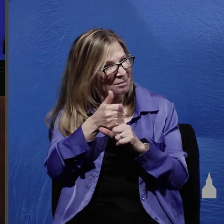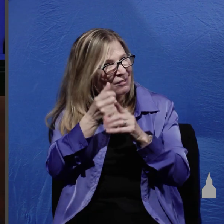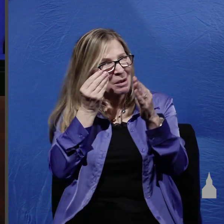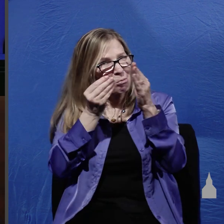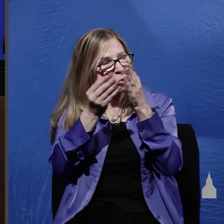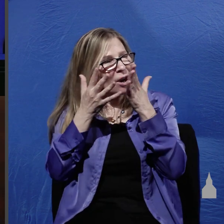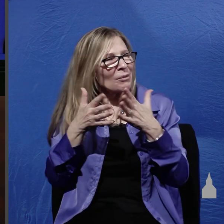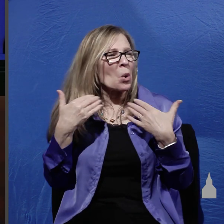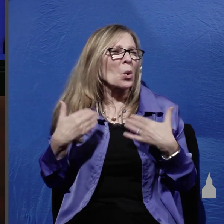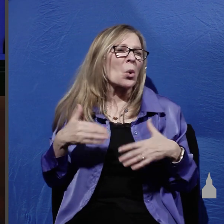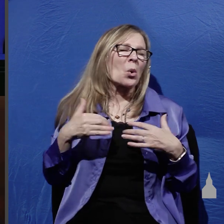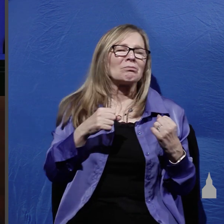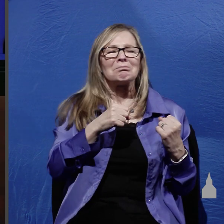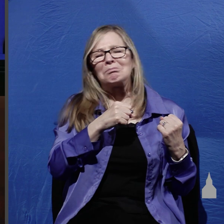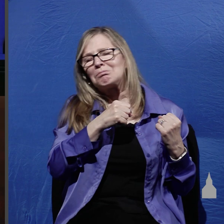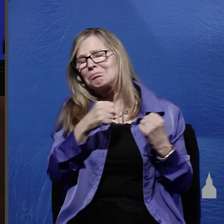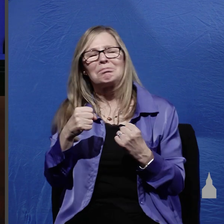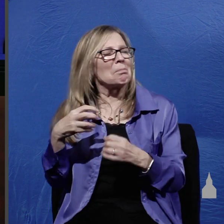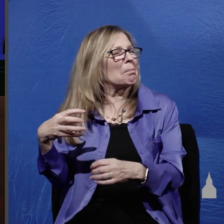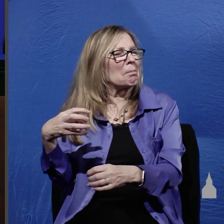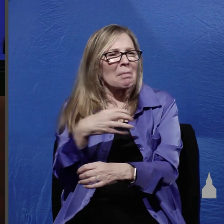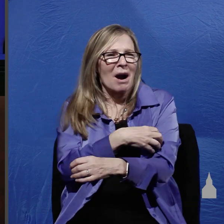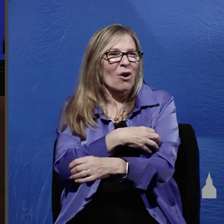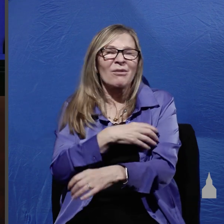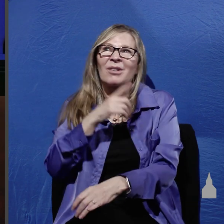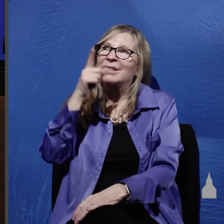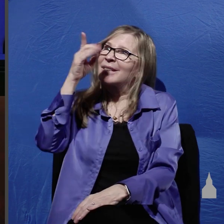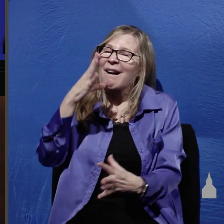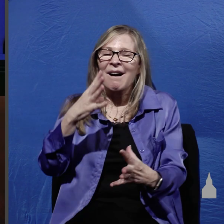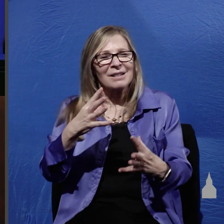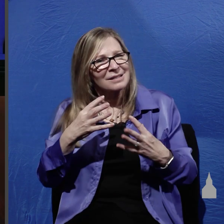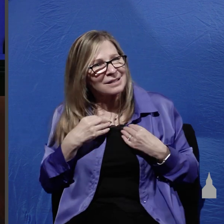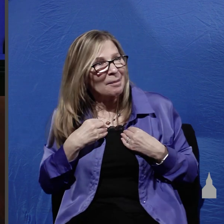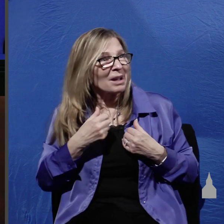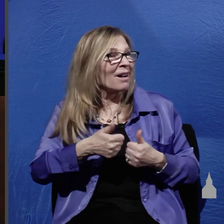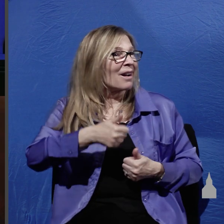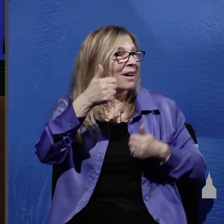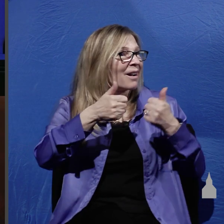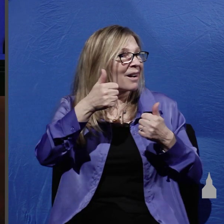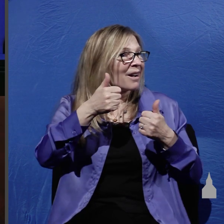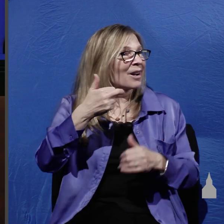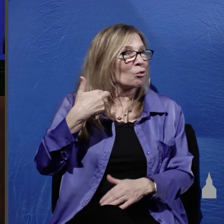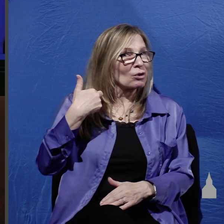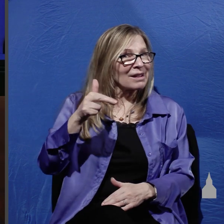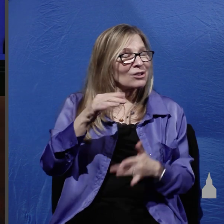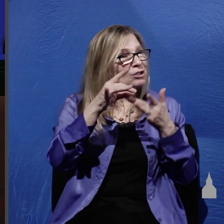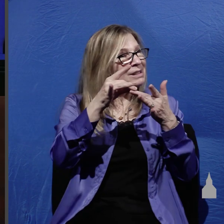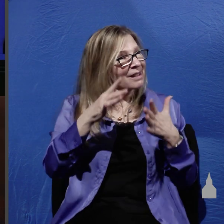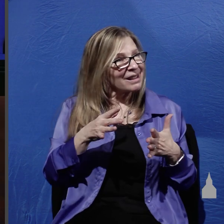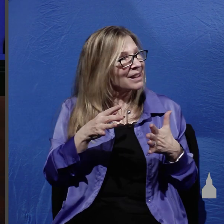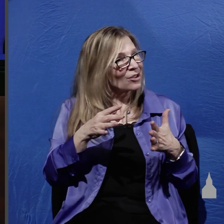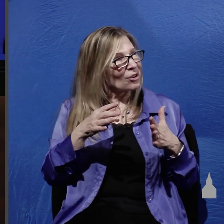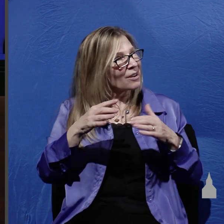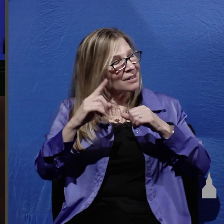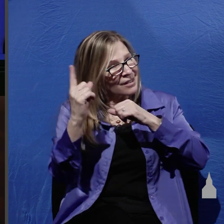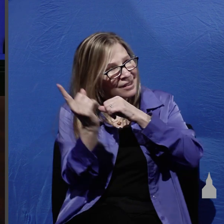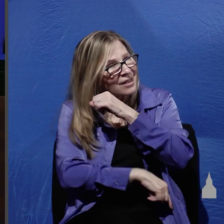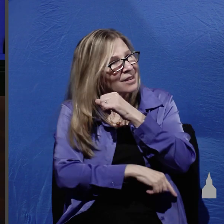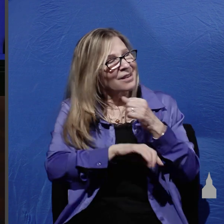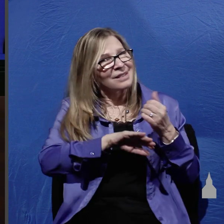indeed in word in the sight of God and of all the people and how the chief priests and the rulers how they delivered him to the sentence of death and crucified him